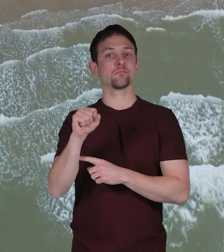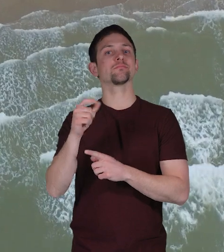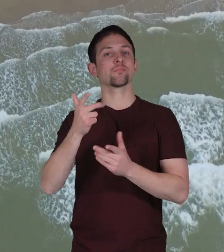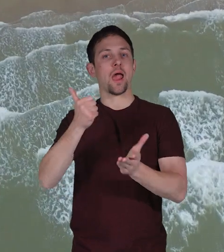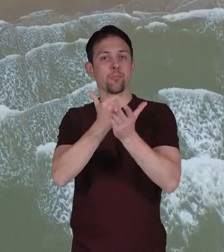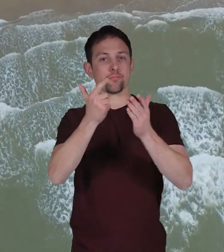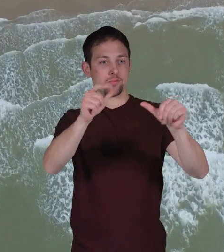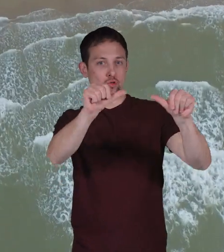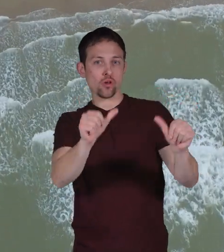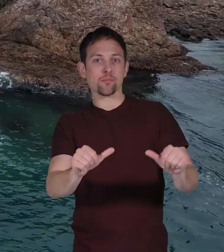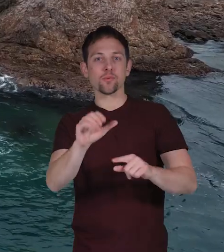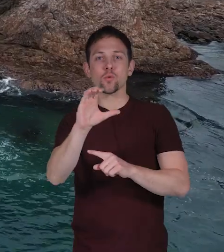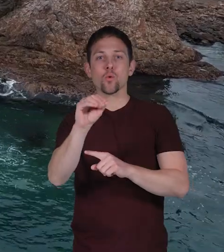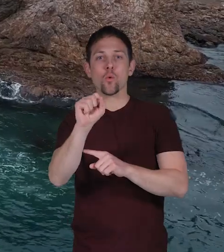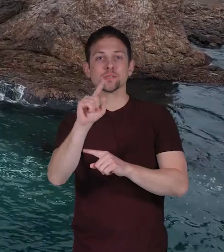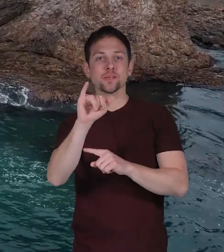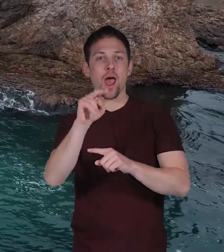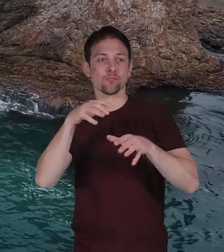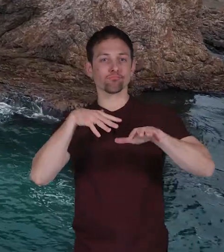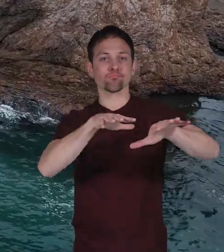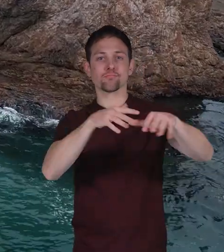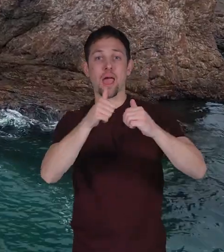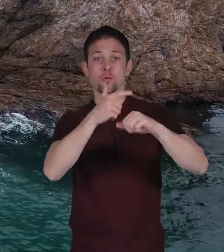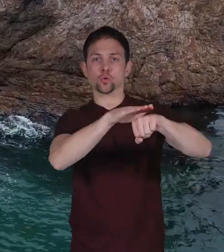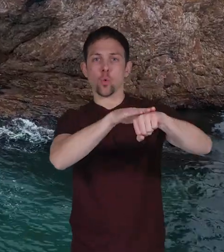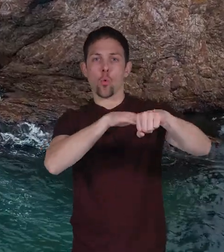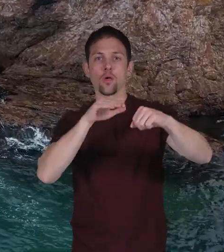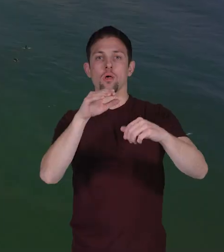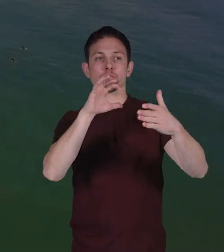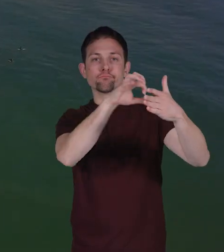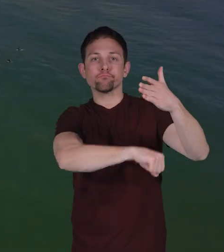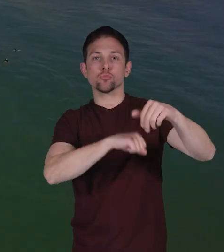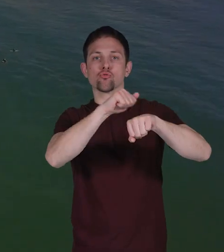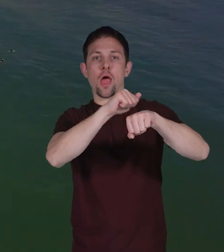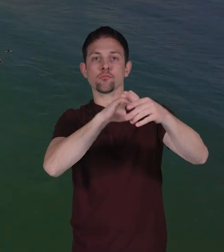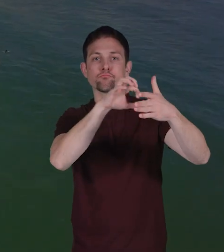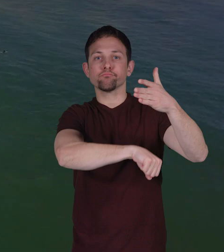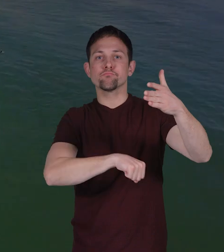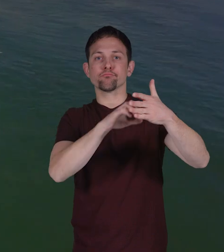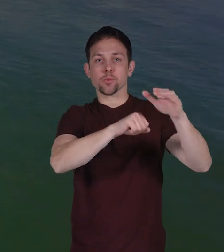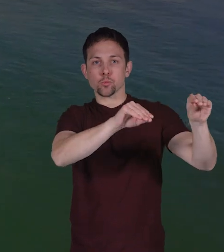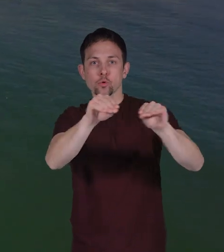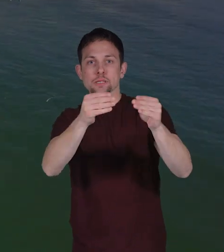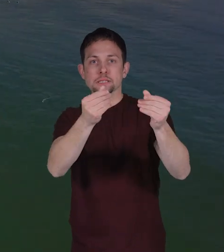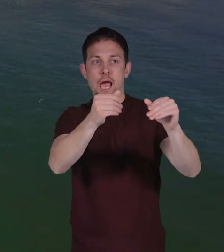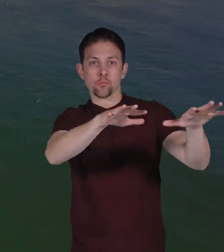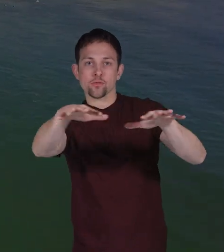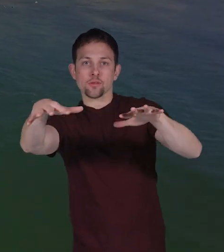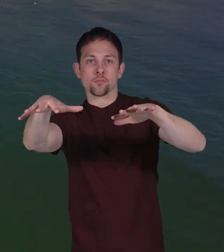coastlines by slowly eroding rocks and moving sand from one location to another.